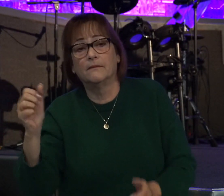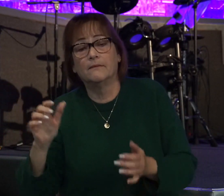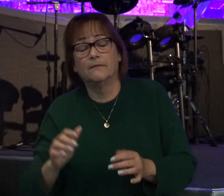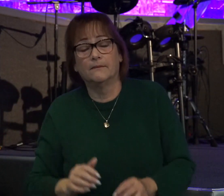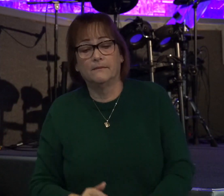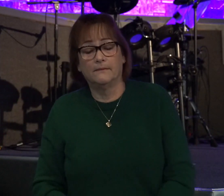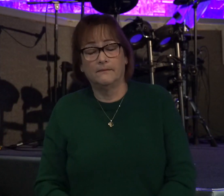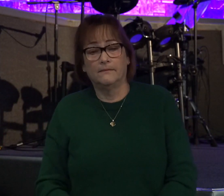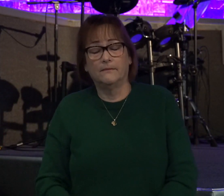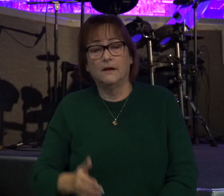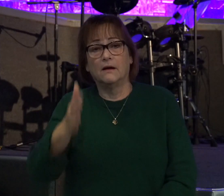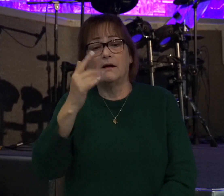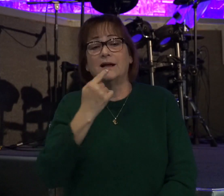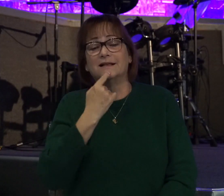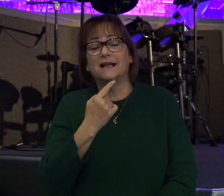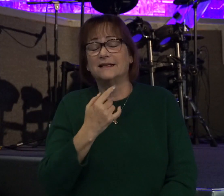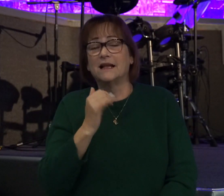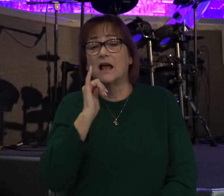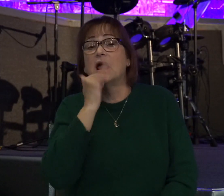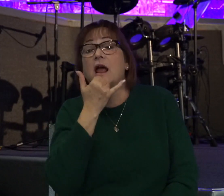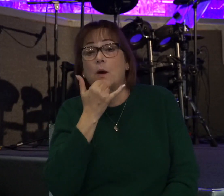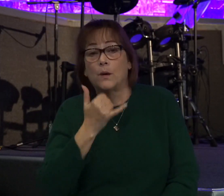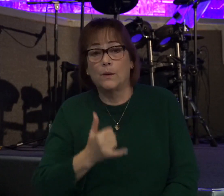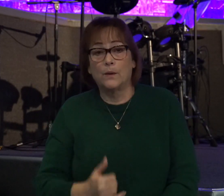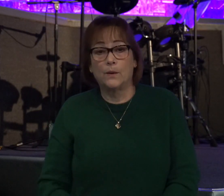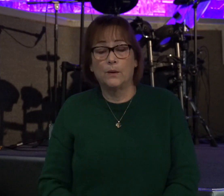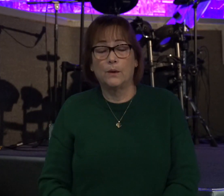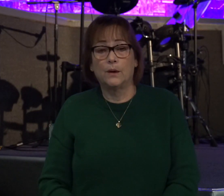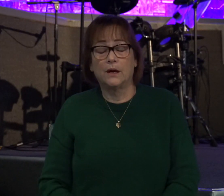And God says this was an error and it was worthy of death.